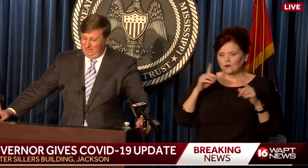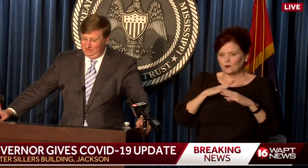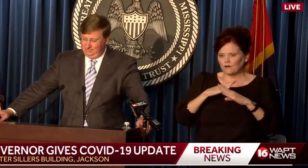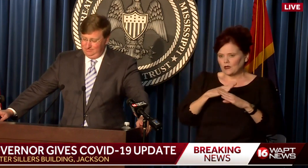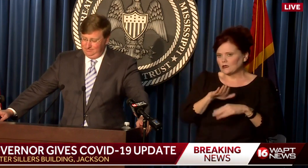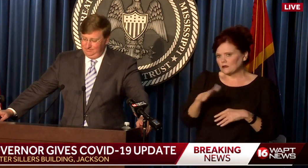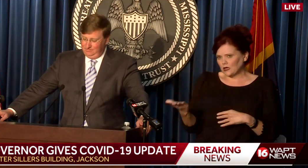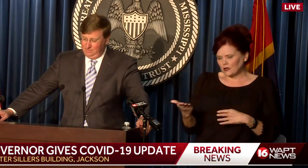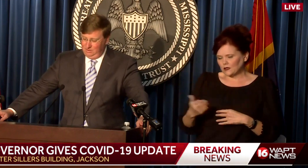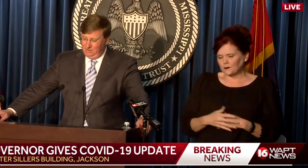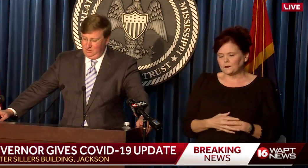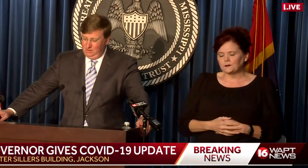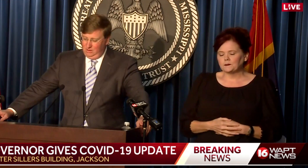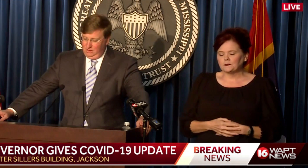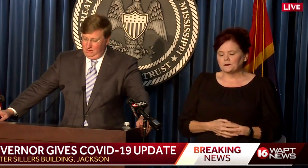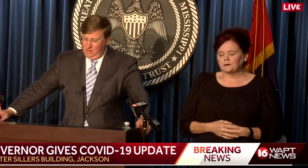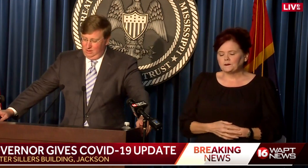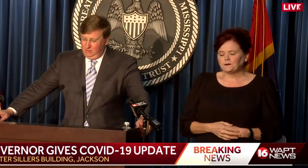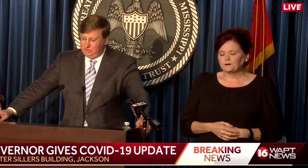preventing death.